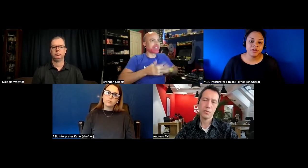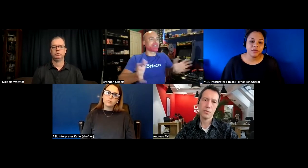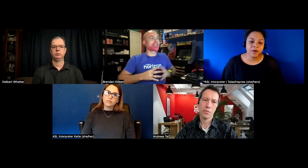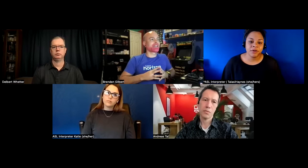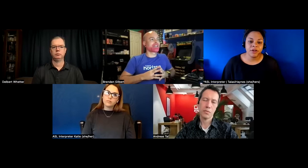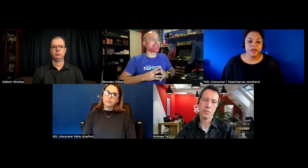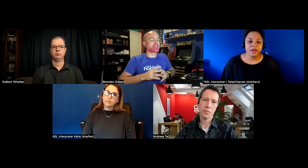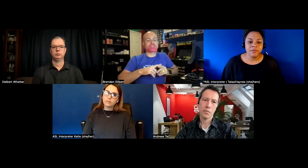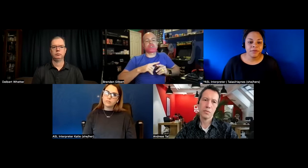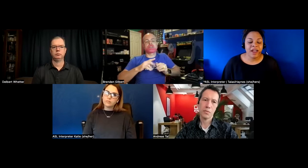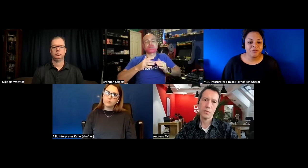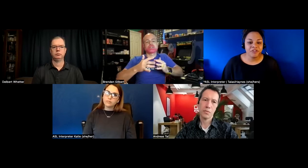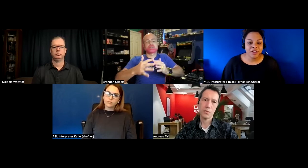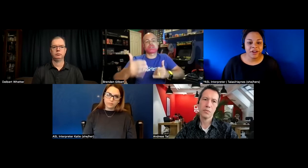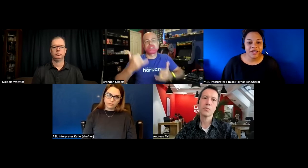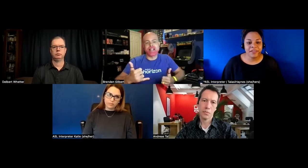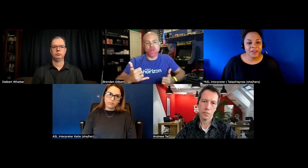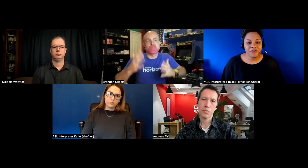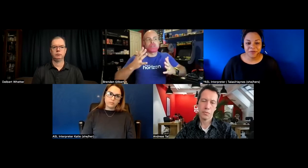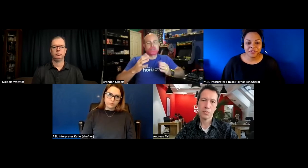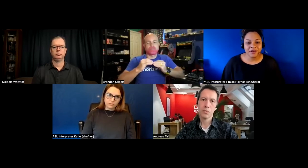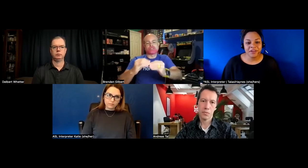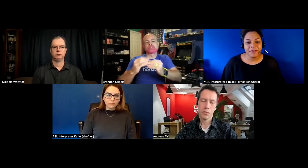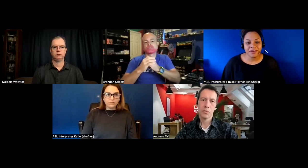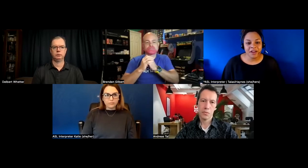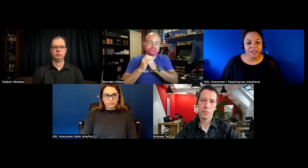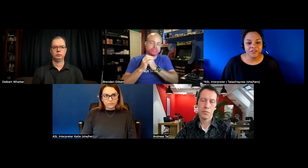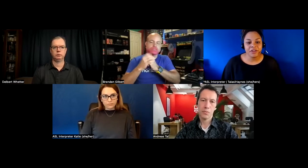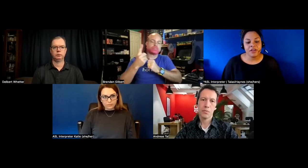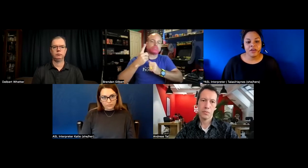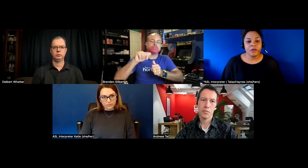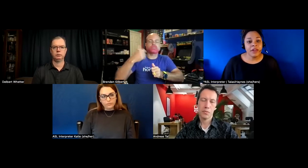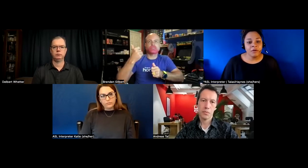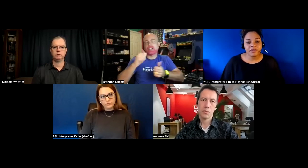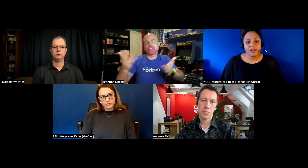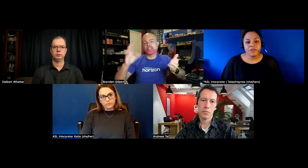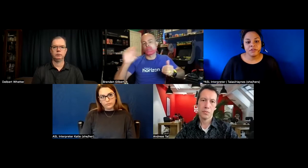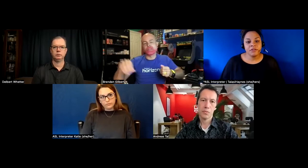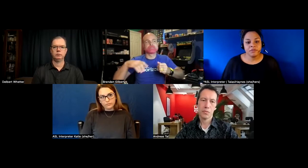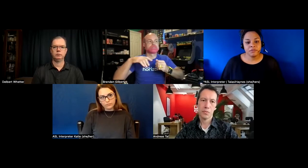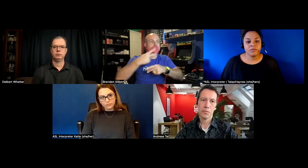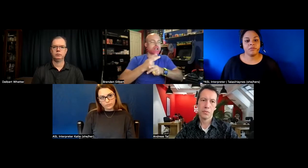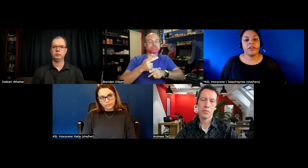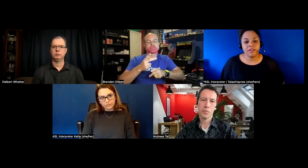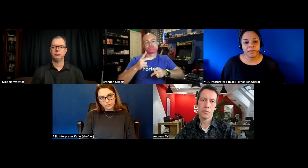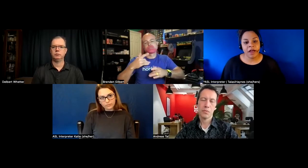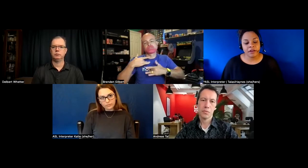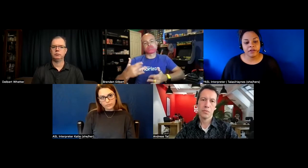about um you know captioning or anything they were just so excited about the technology uh but now it's time to take a step back and